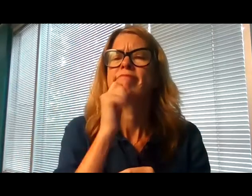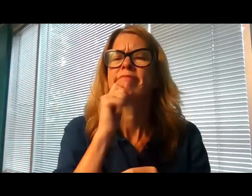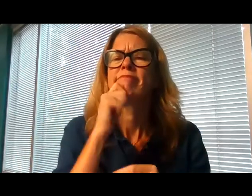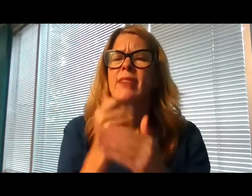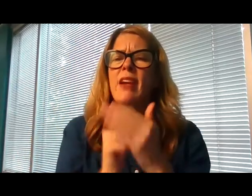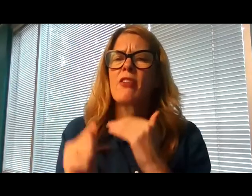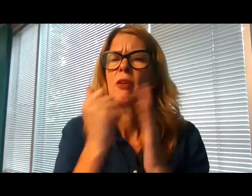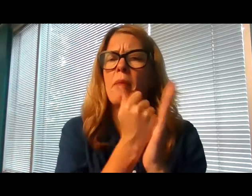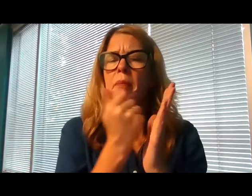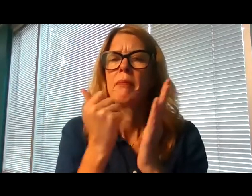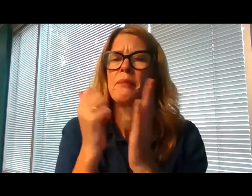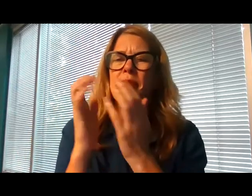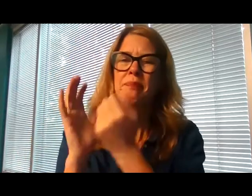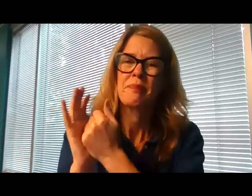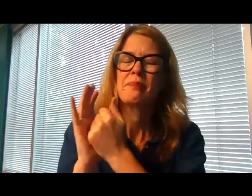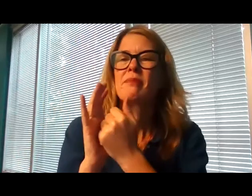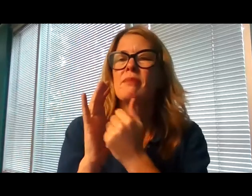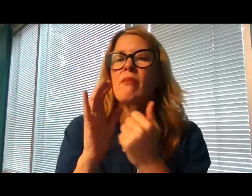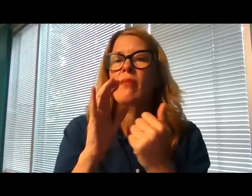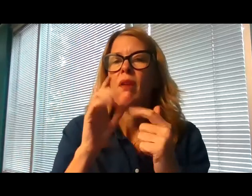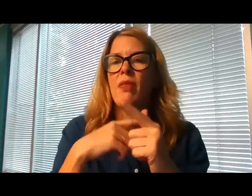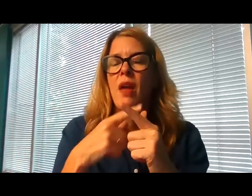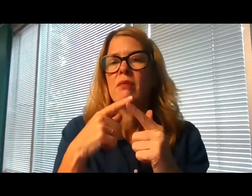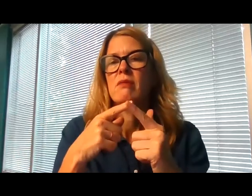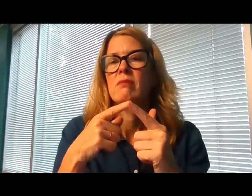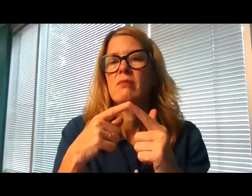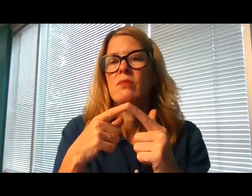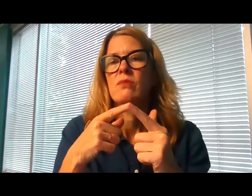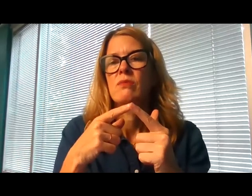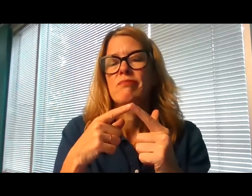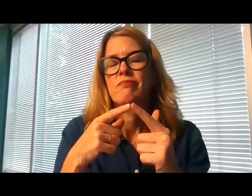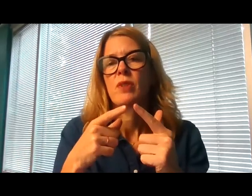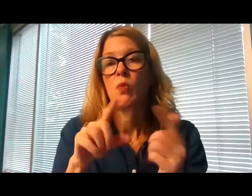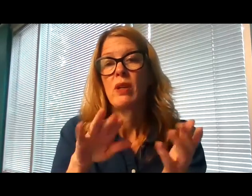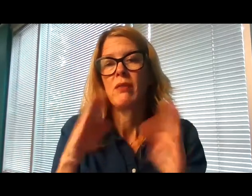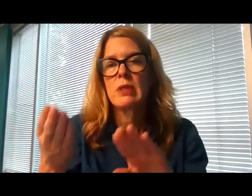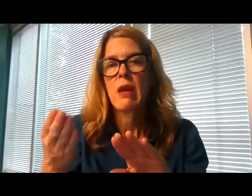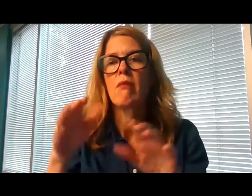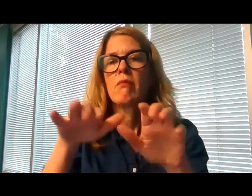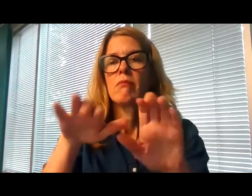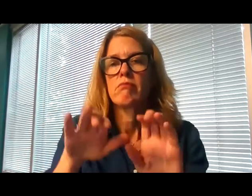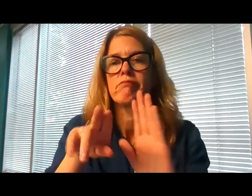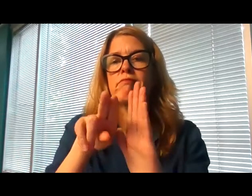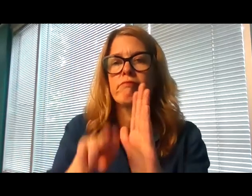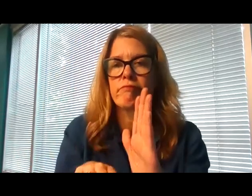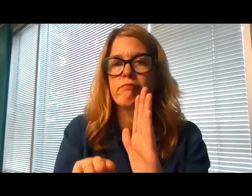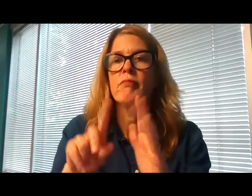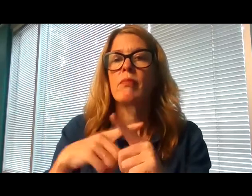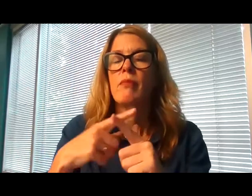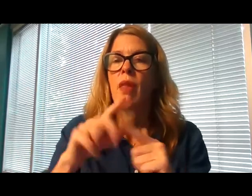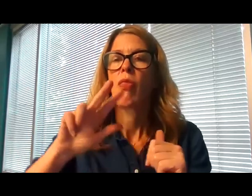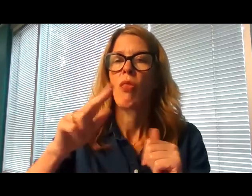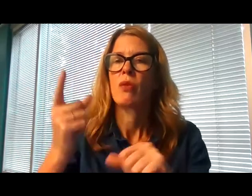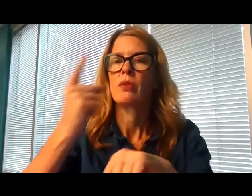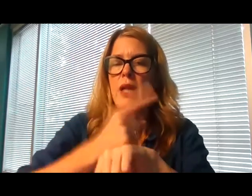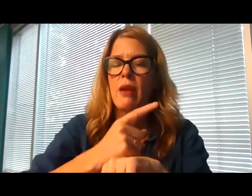Pilate, was crucified, died, and was buried. He descended to the dead. On the third day, he rose again.